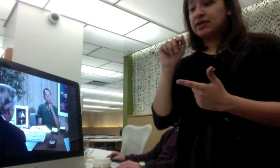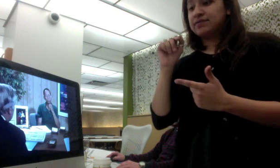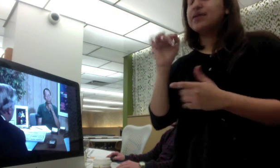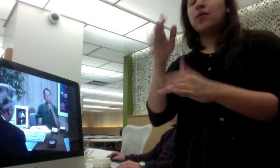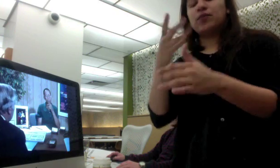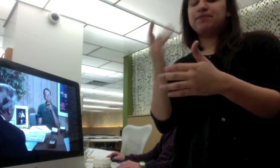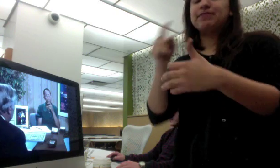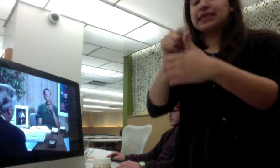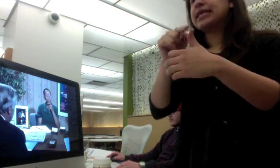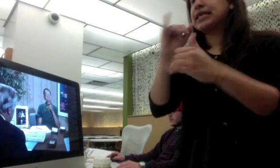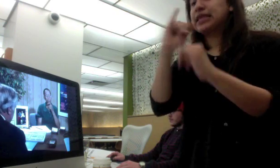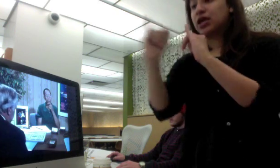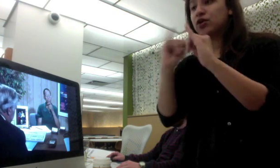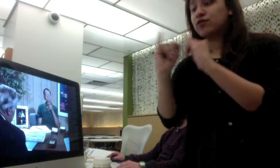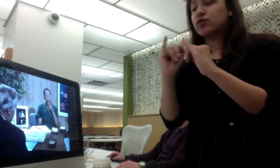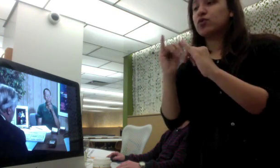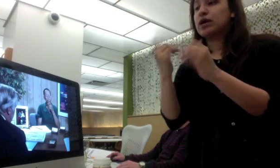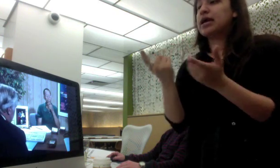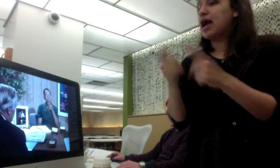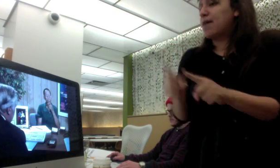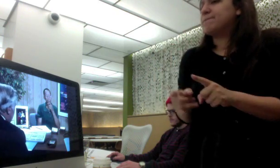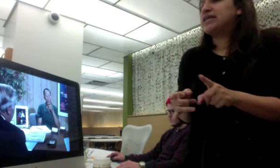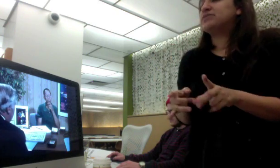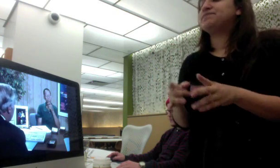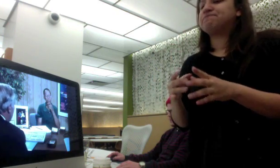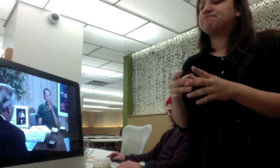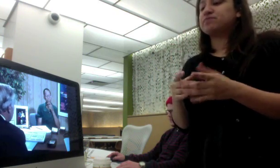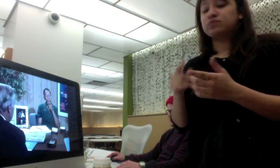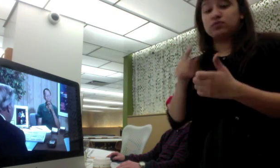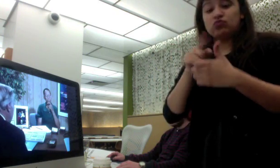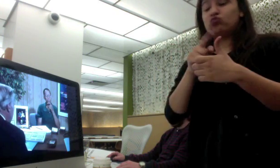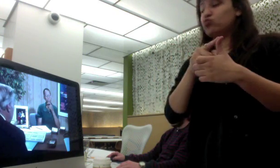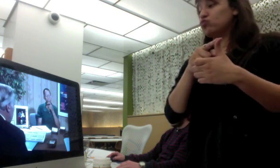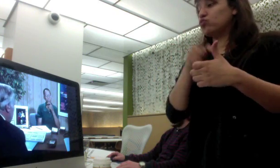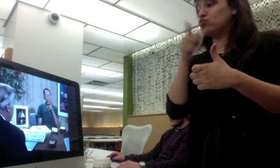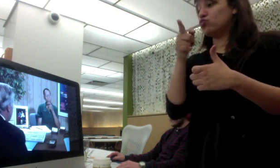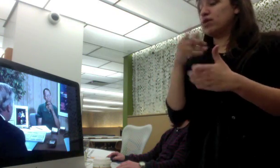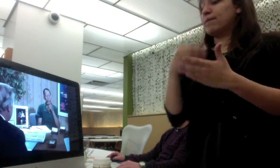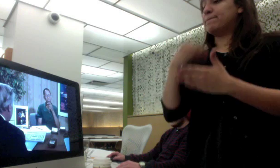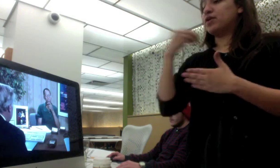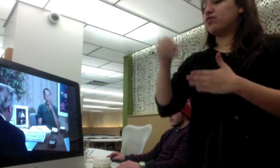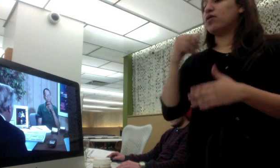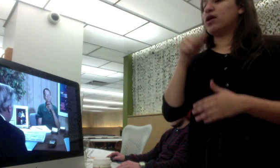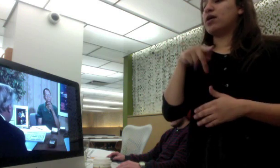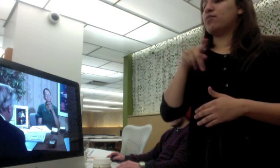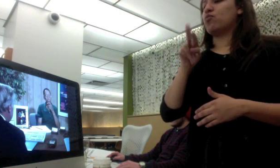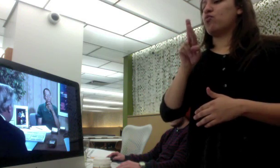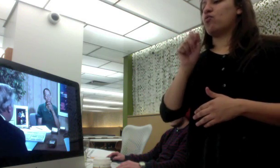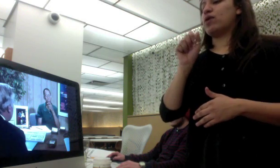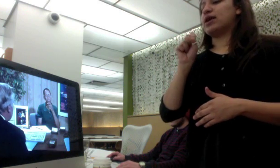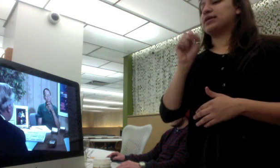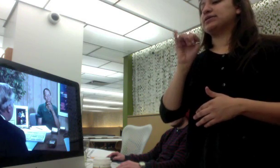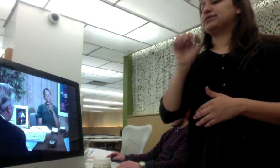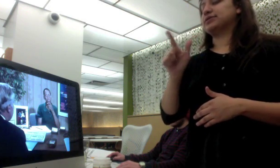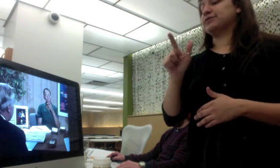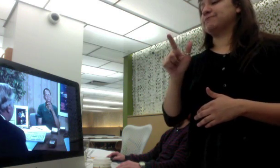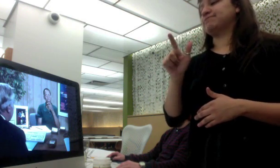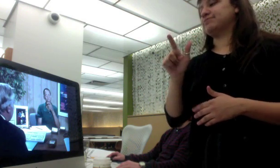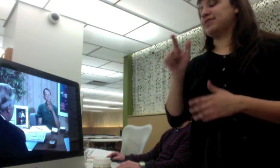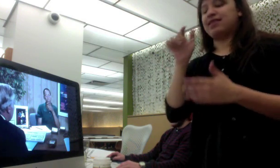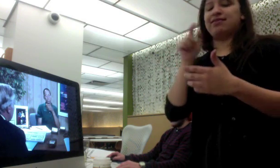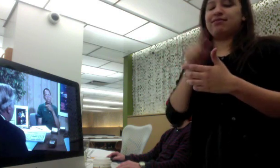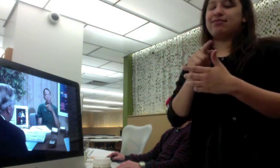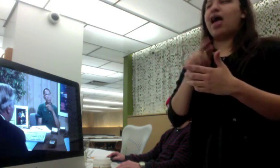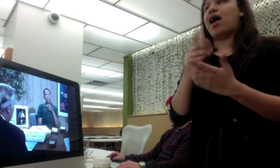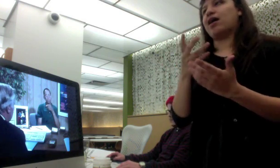several things will occur you will pay for an appraisal which will take two three weeks to get the appraisal the